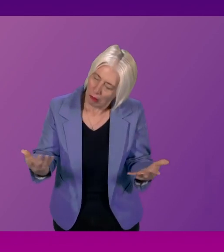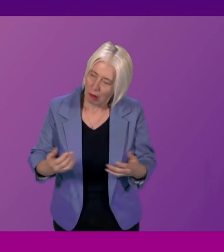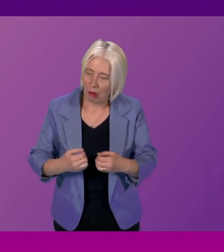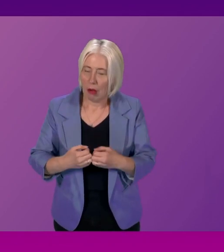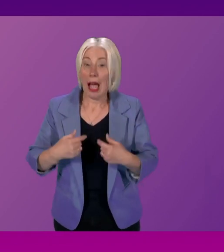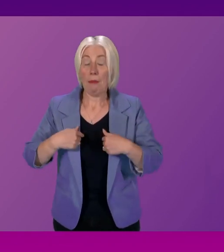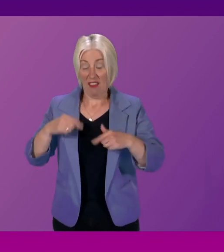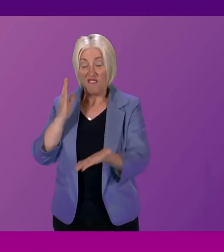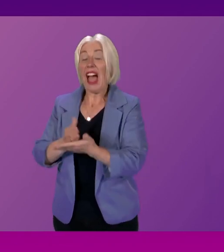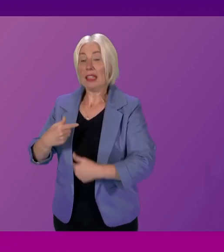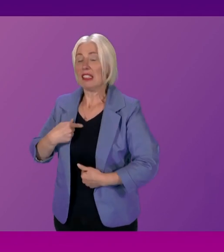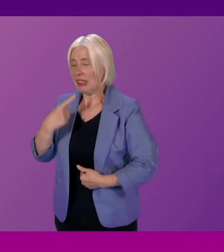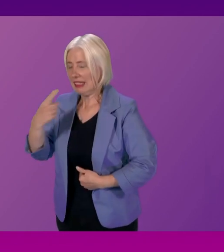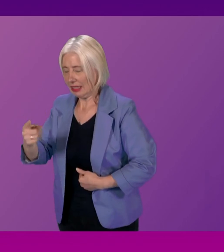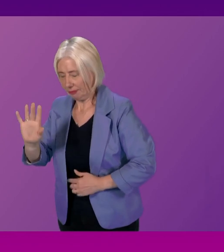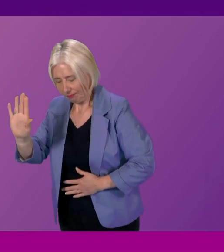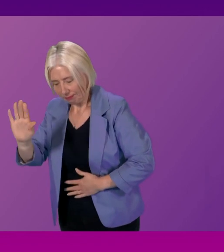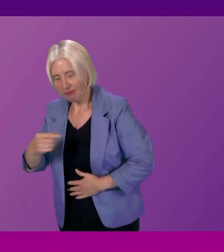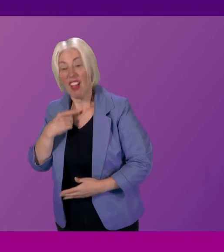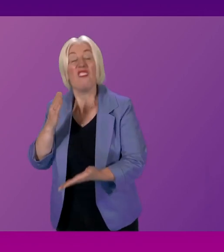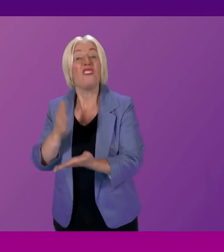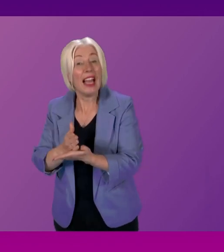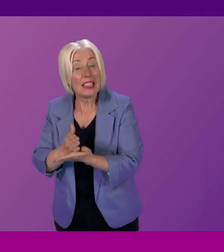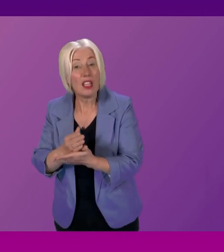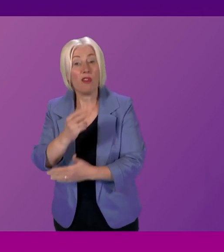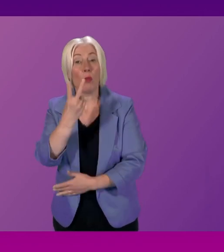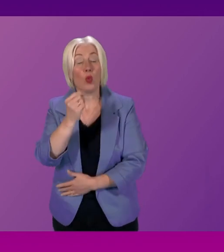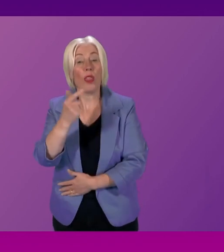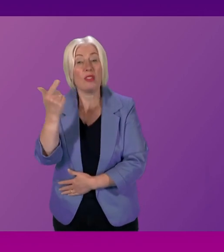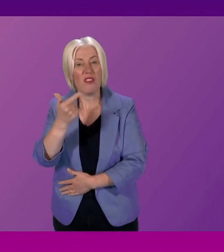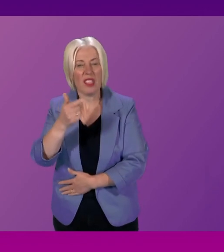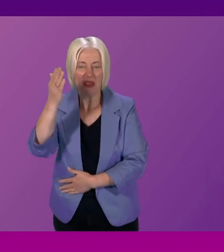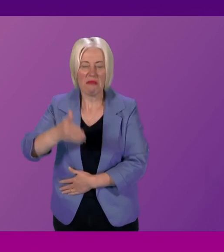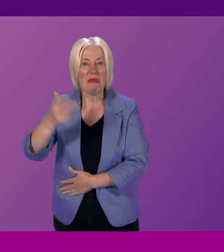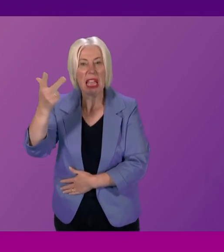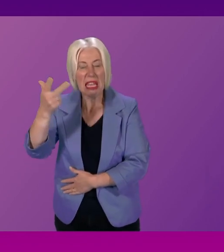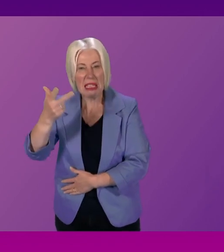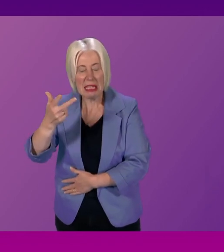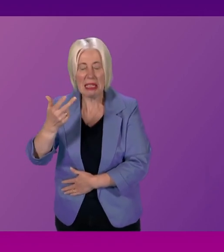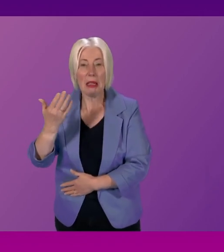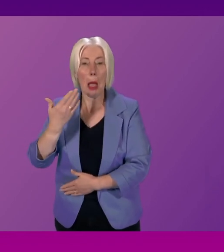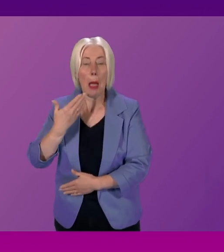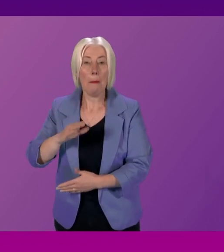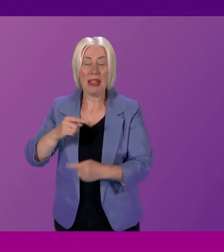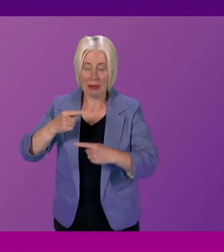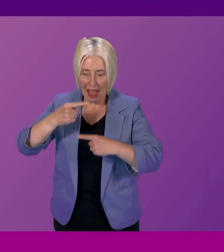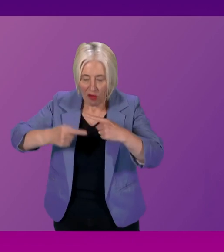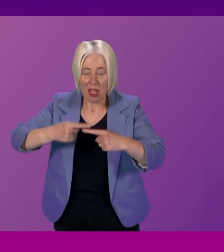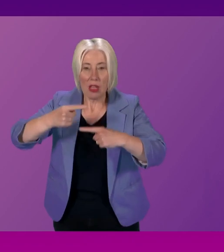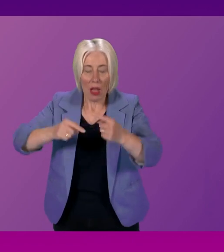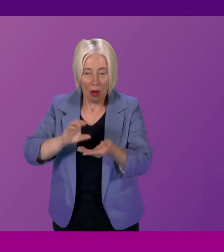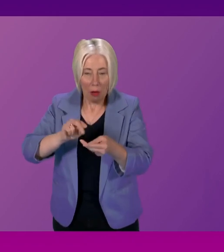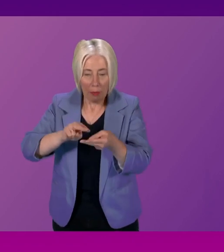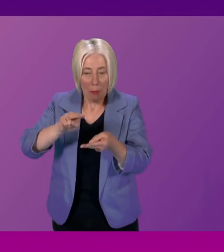let me stick to the facts. The facts are that since 2017-18, there's been substantial year-on-year